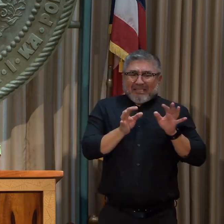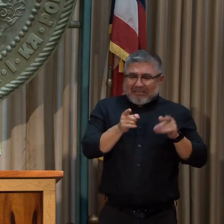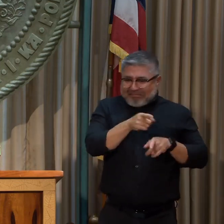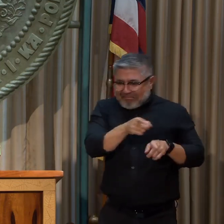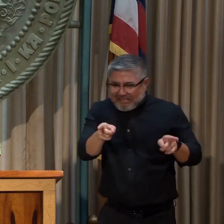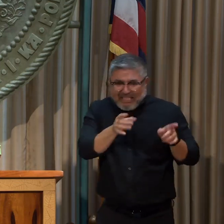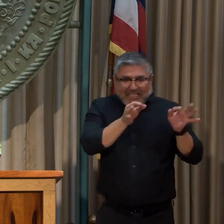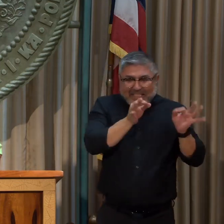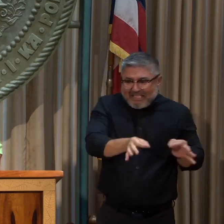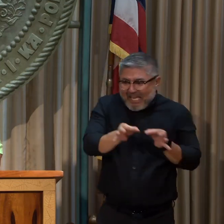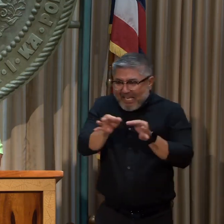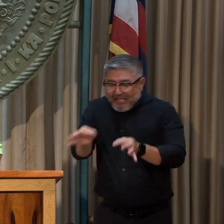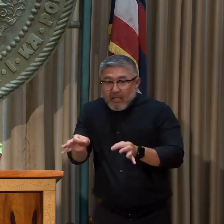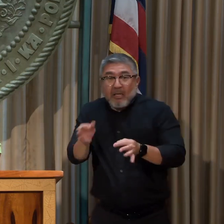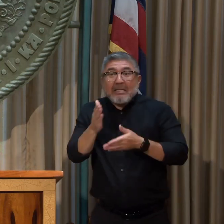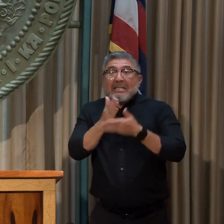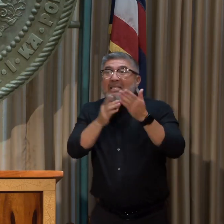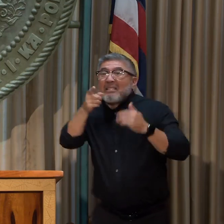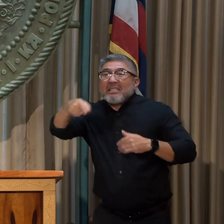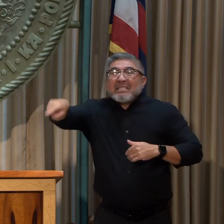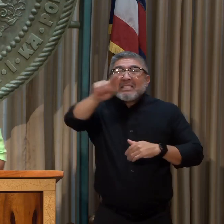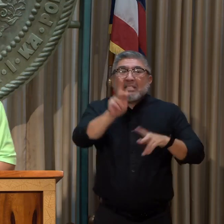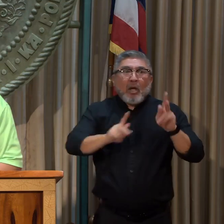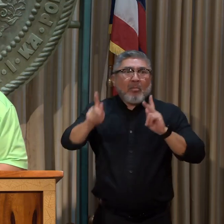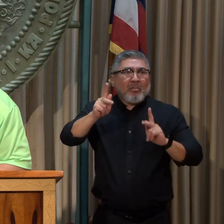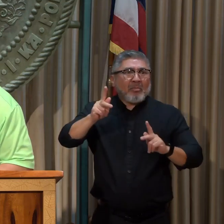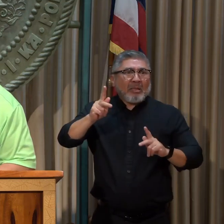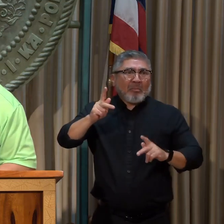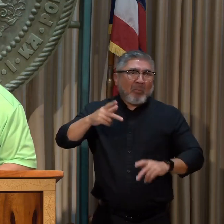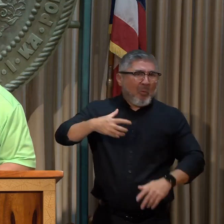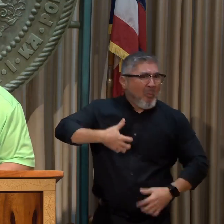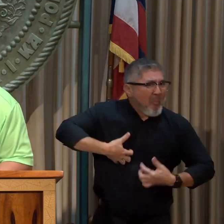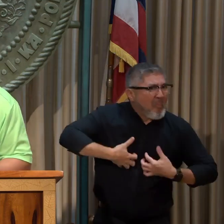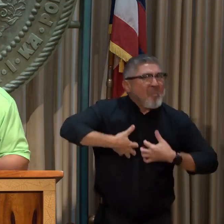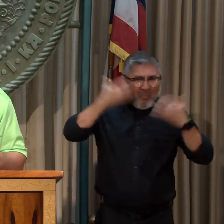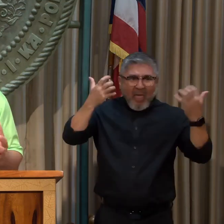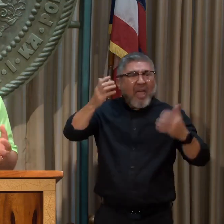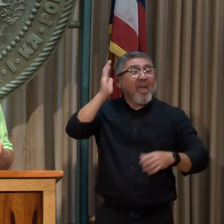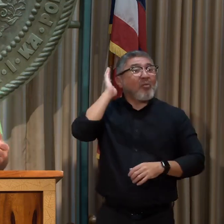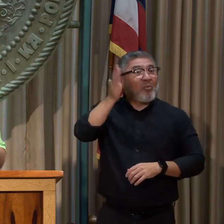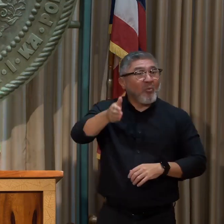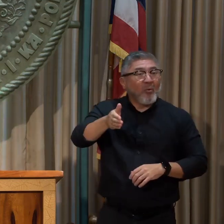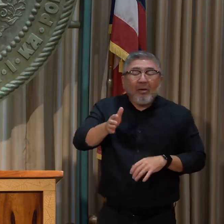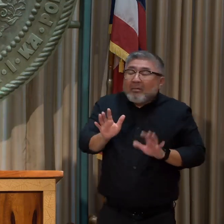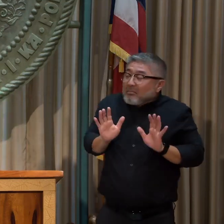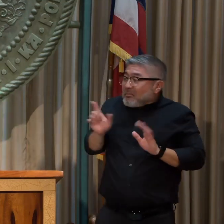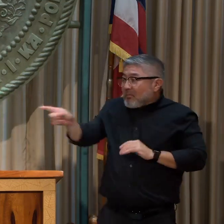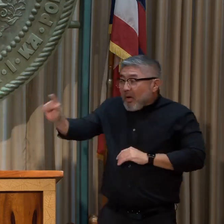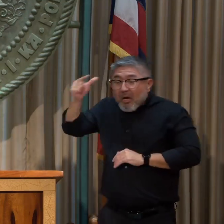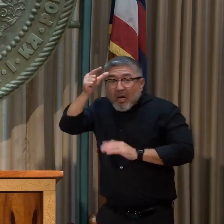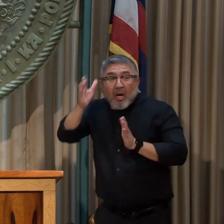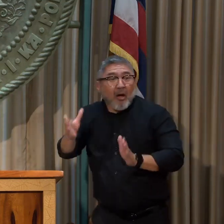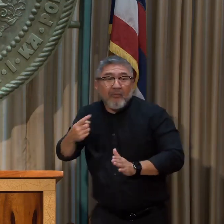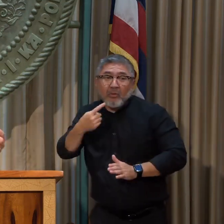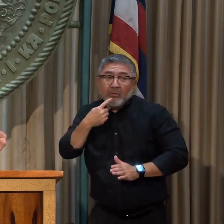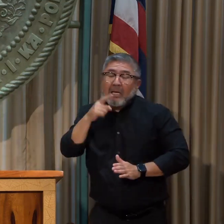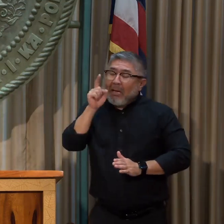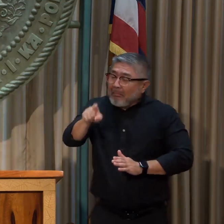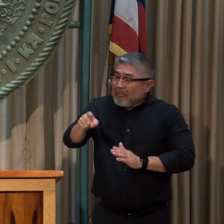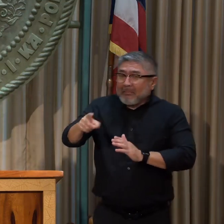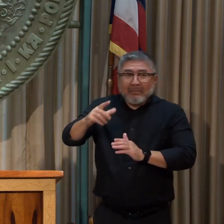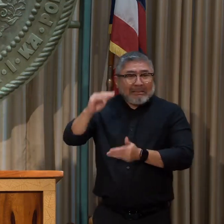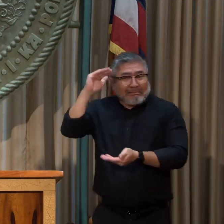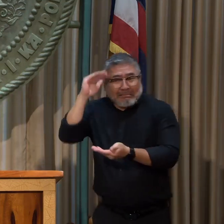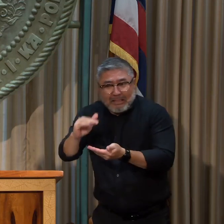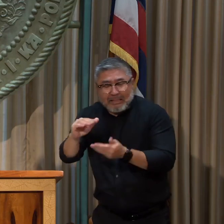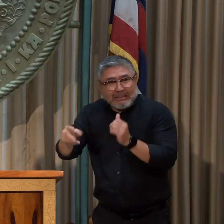to piss some people off. I mean, it's going to have to happen. The governor talked about it, making sure that we're less reliant on fuel in different areas. There's going to be impacts to